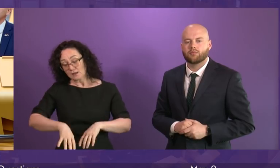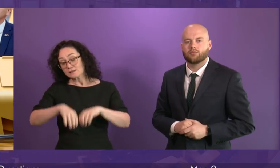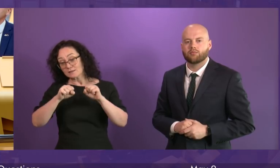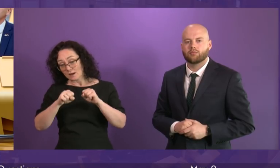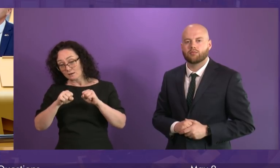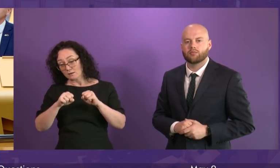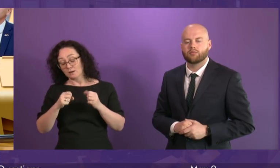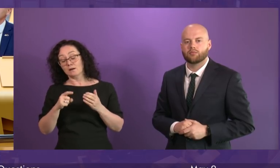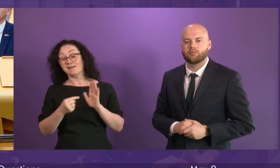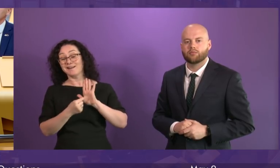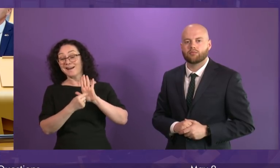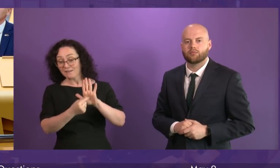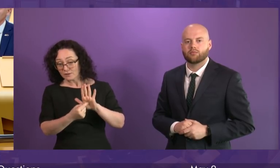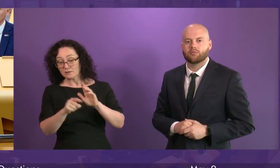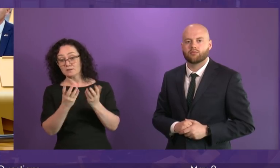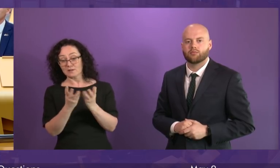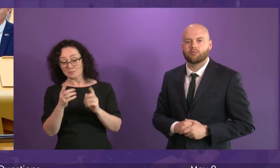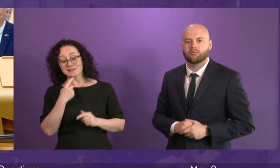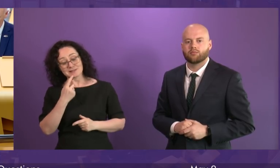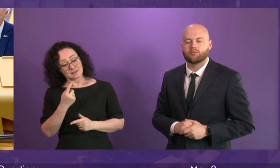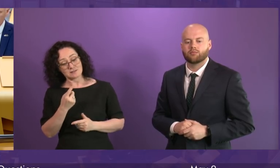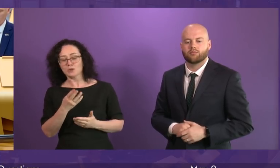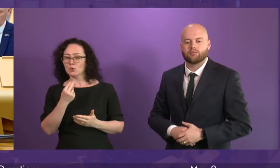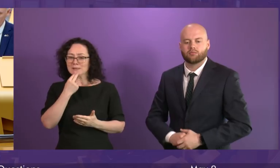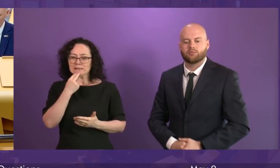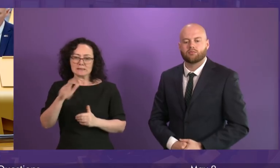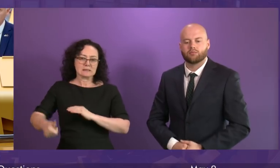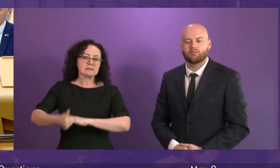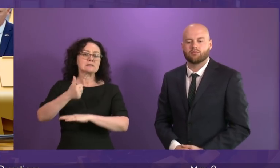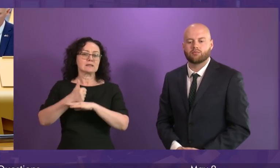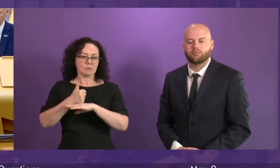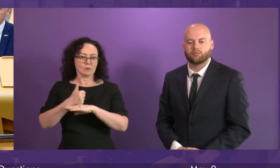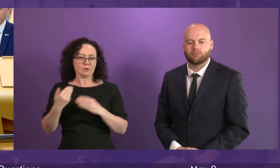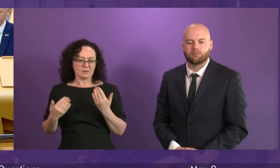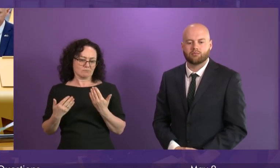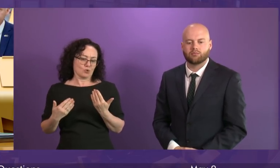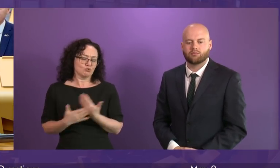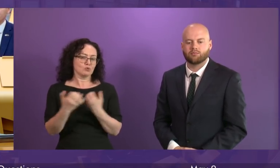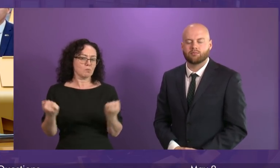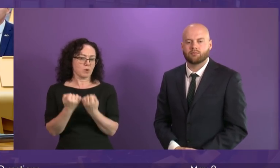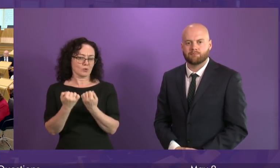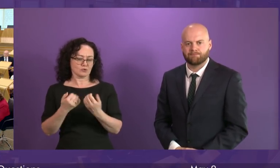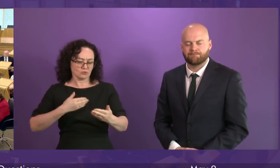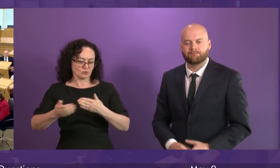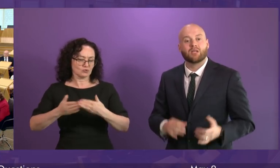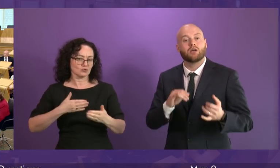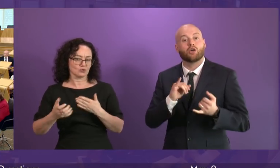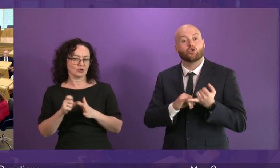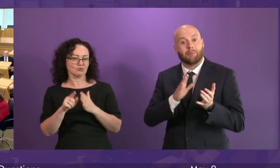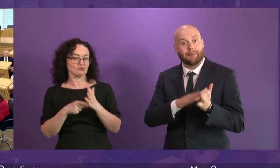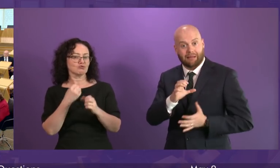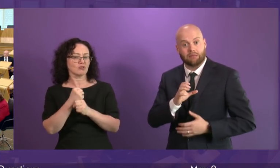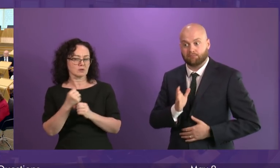The evidence submitted to the committee so far overwhelmingly supports the need for Scotland to be given additional powers in this area. Stuart McMillan.